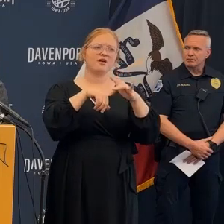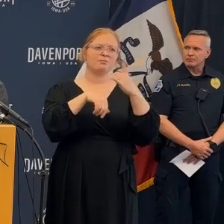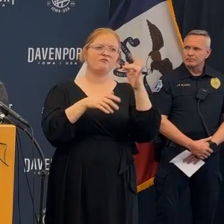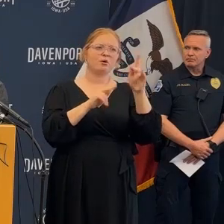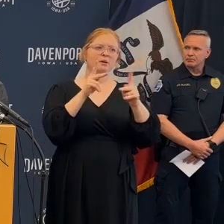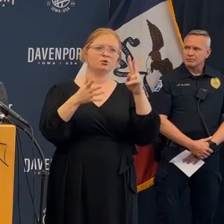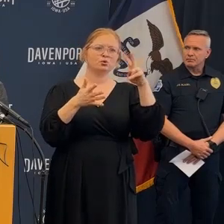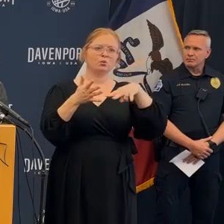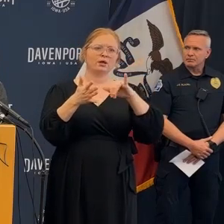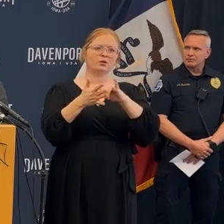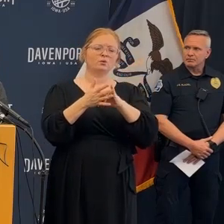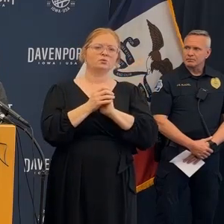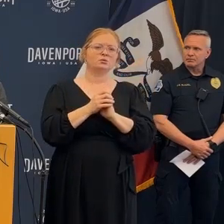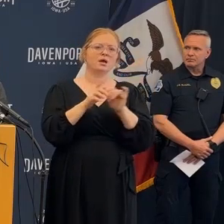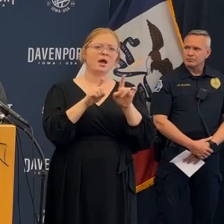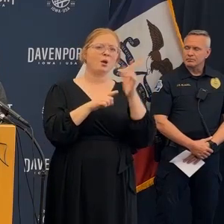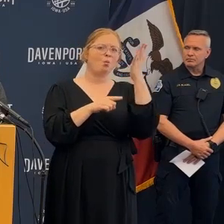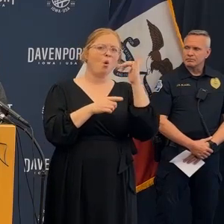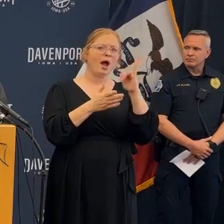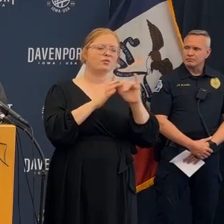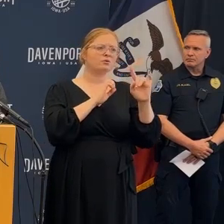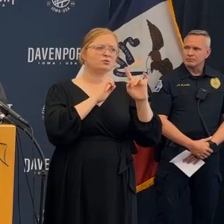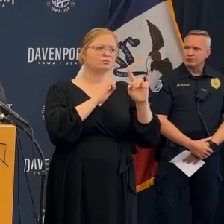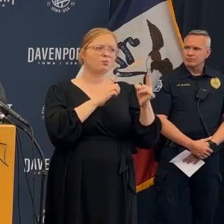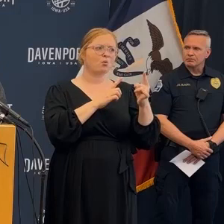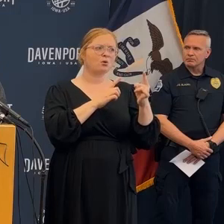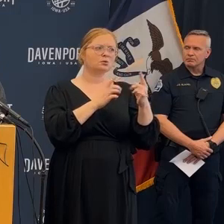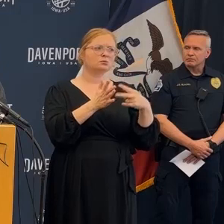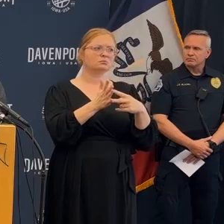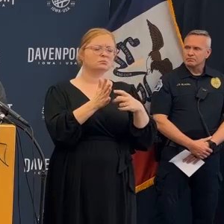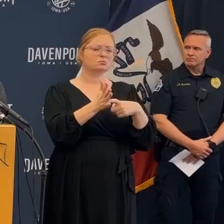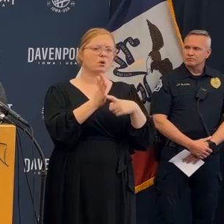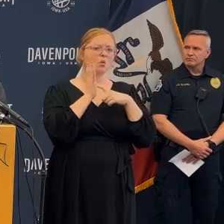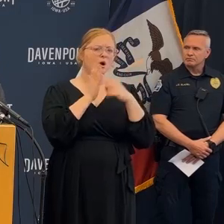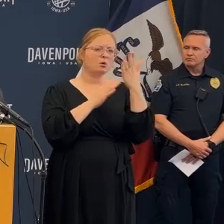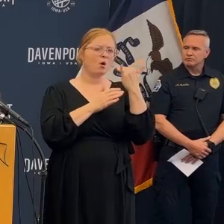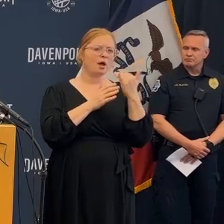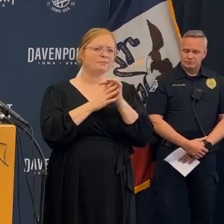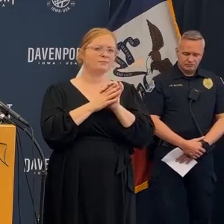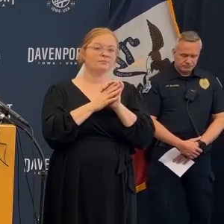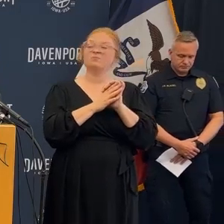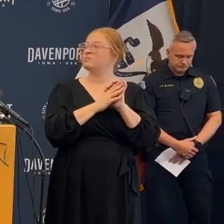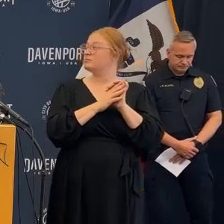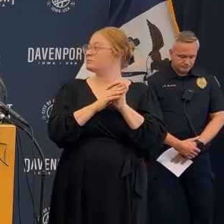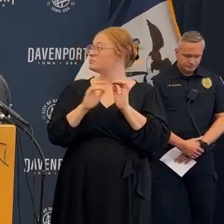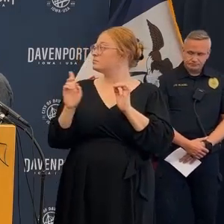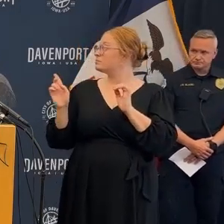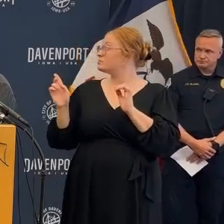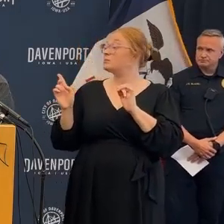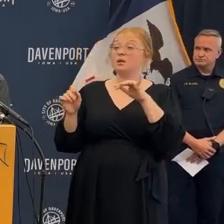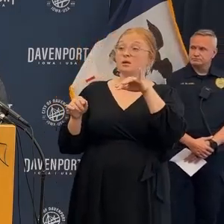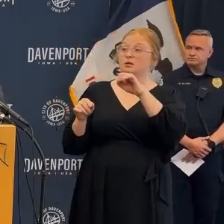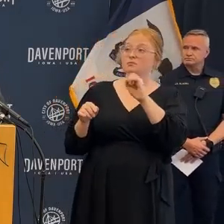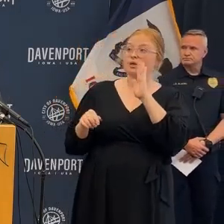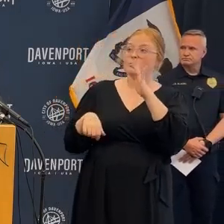my question is about the two reports following January and then two weeks ago one I wanted to see if the city is going to make those available